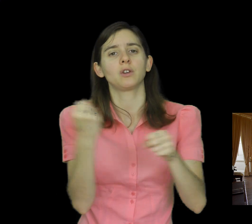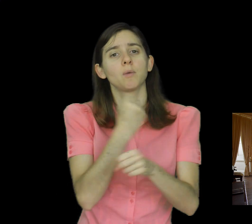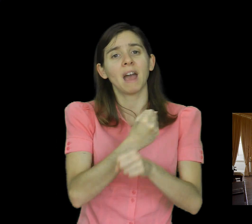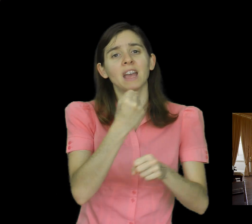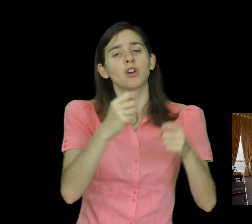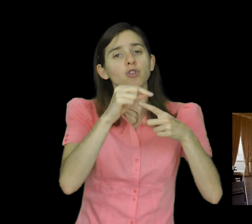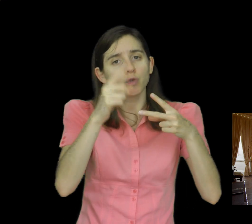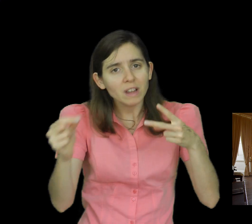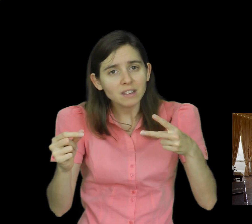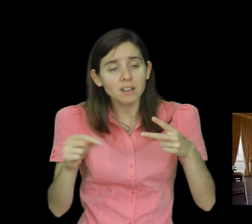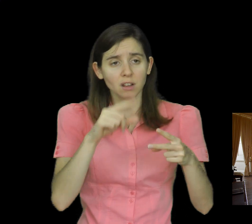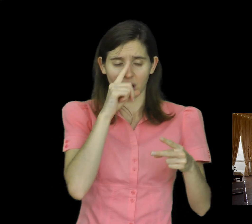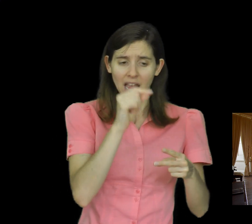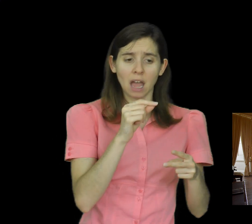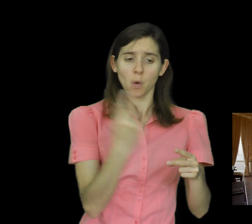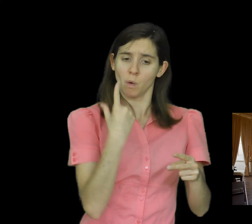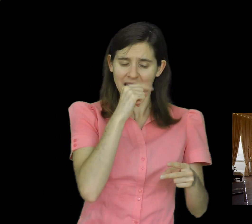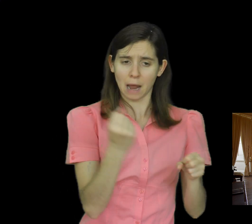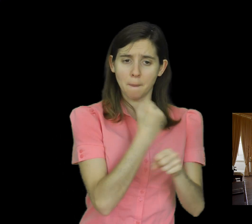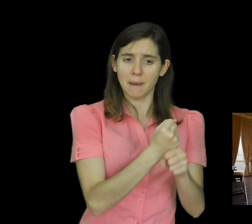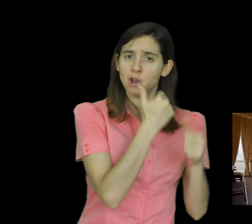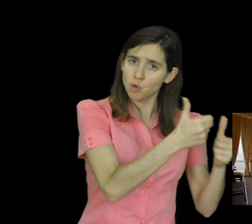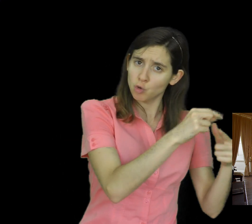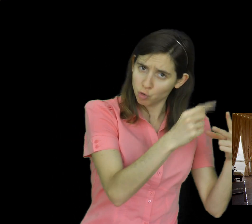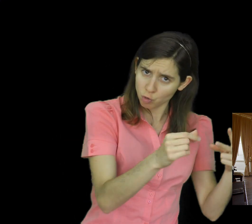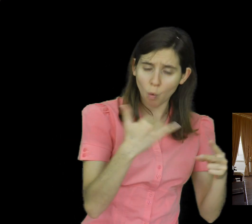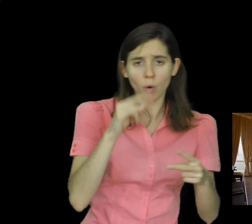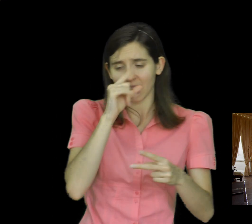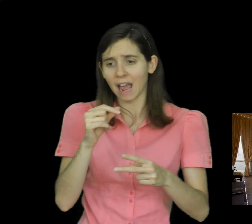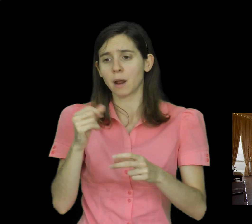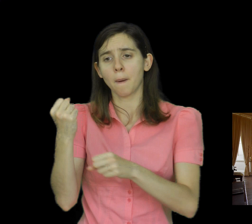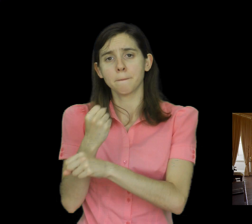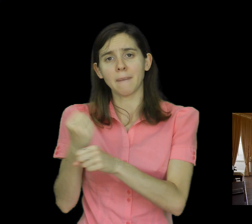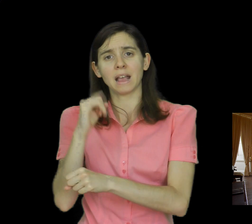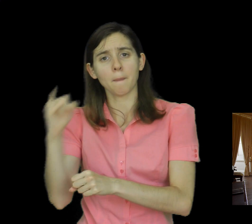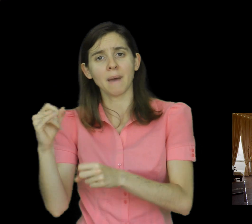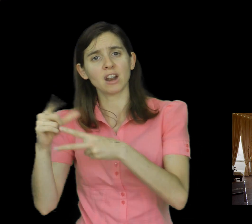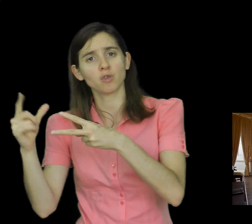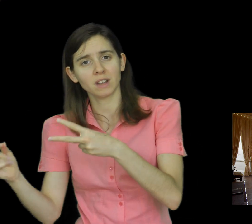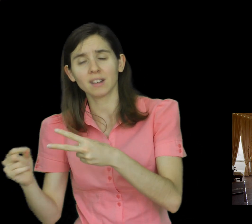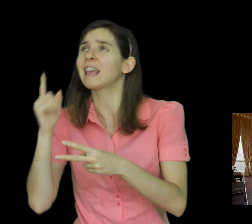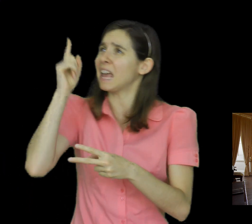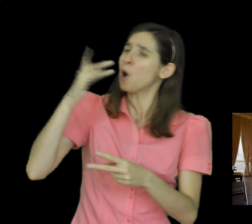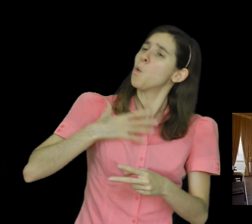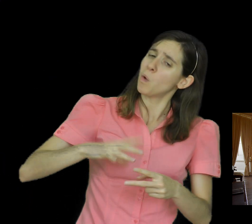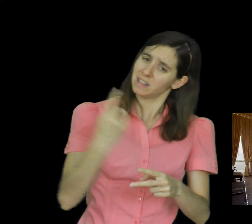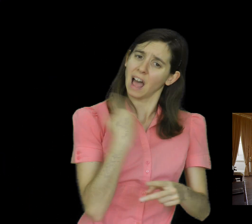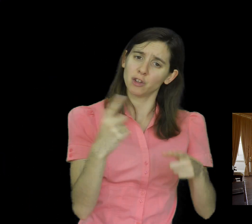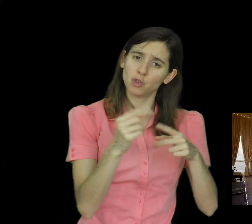and experience their outcomes. 1. always and only wants us to choose good, but he will not force us.